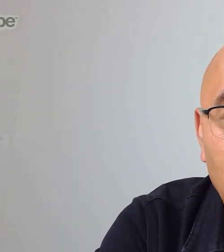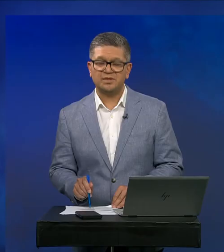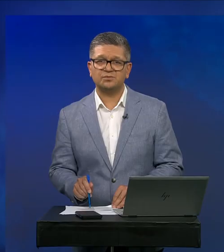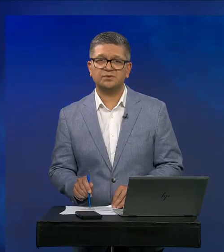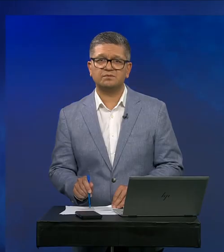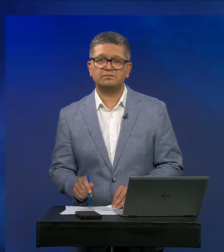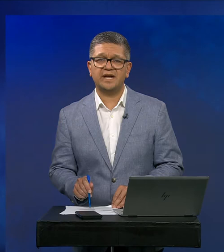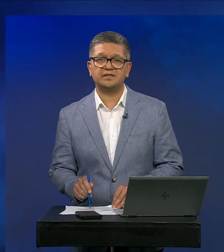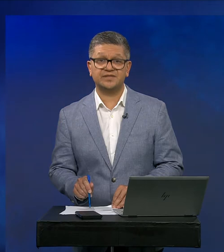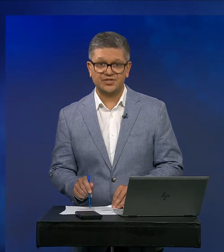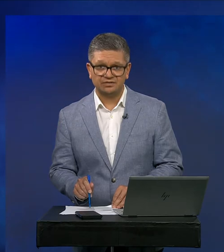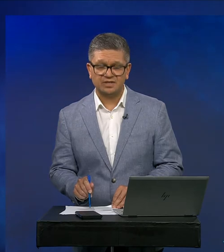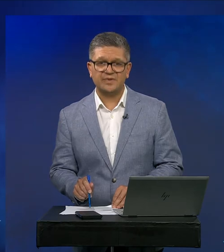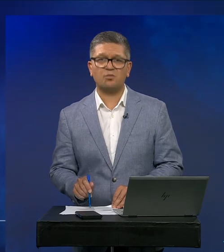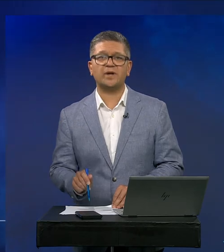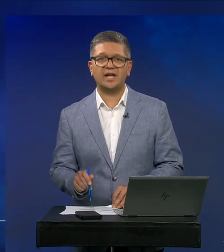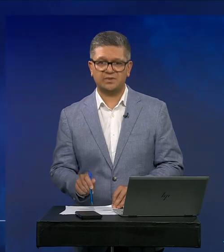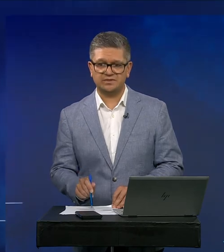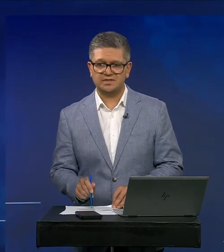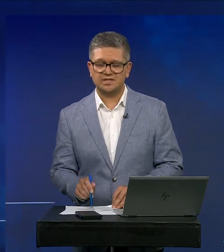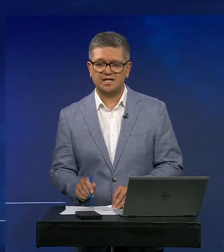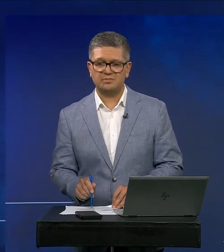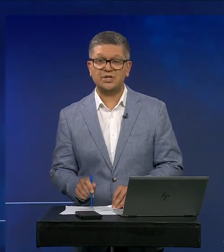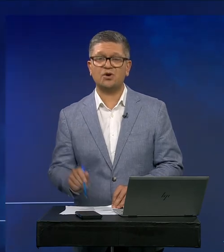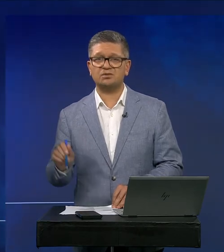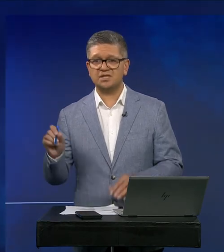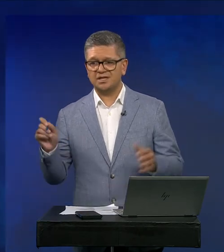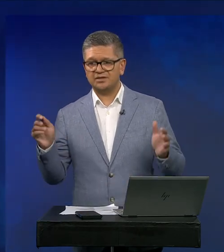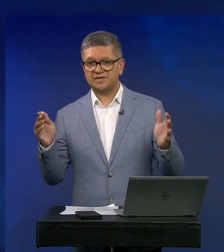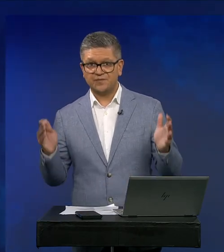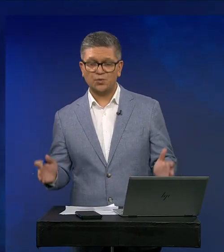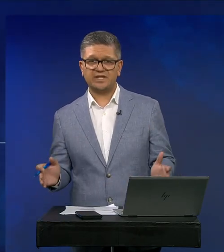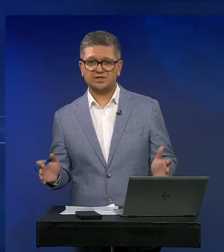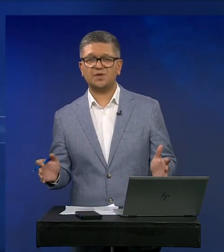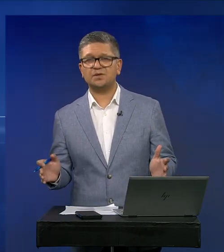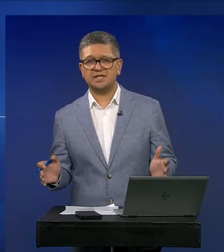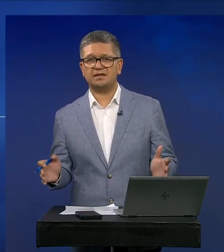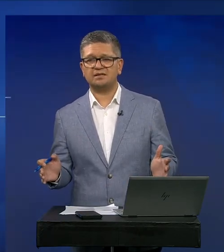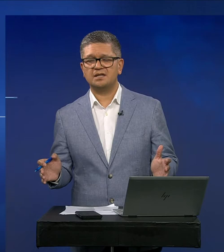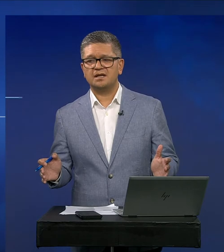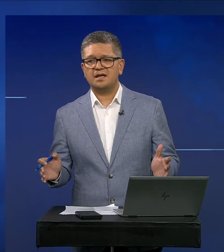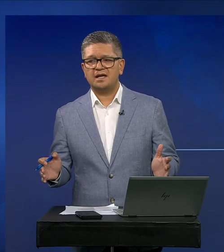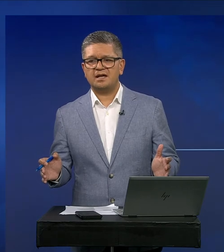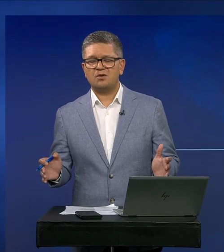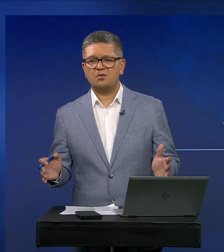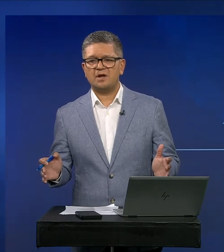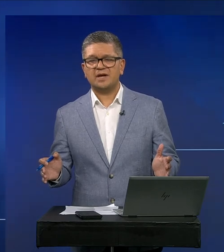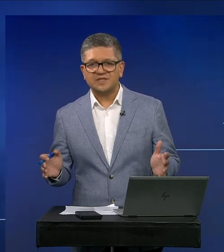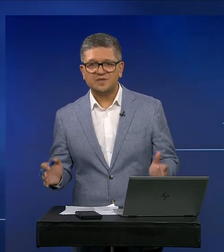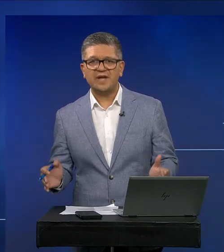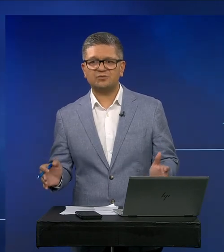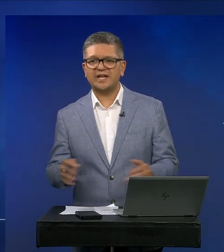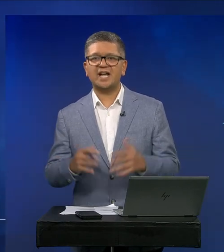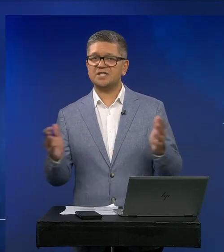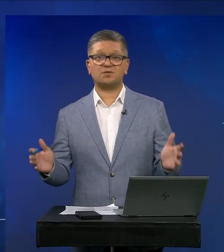Monday, the government will make a decision about what happens beyond this four weeks of lockdown. And